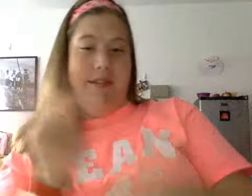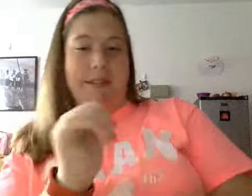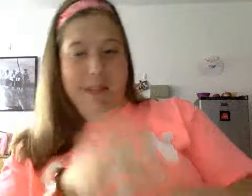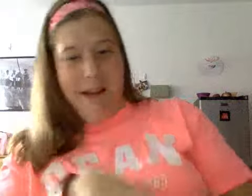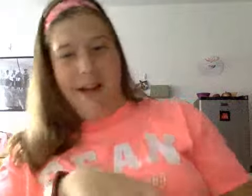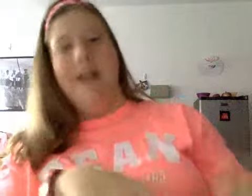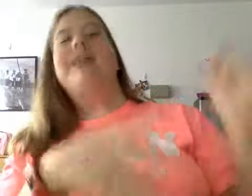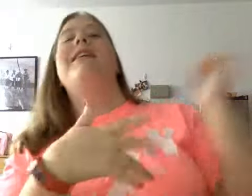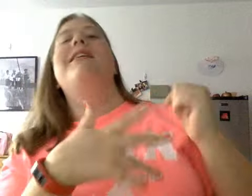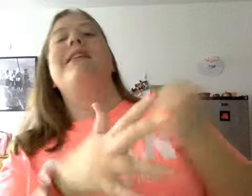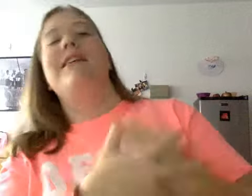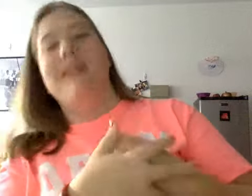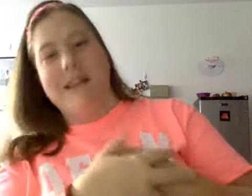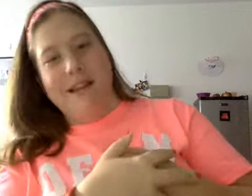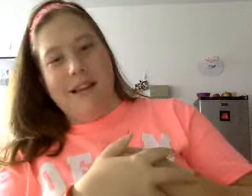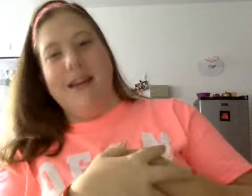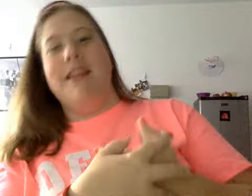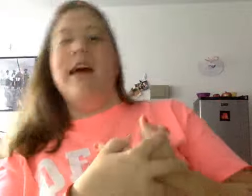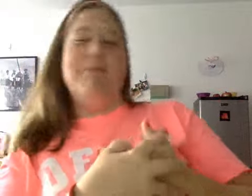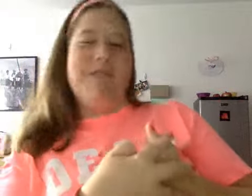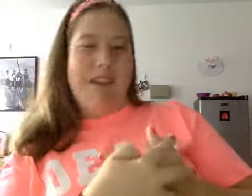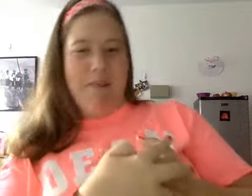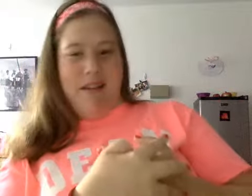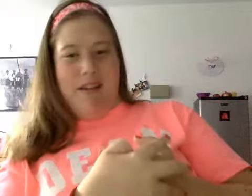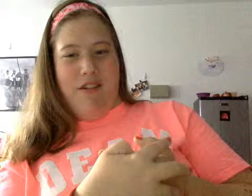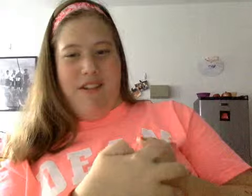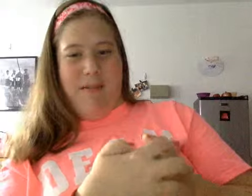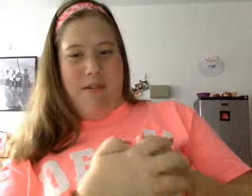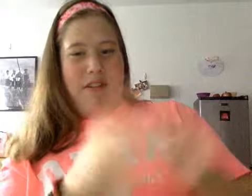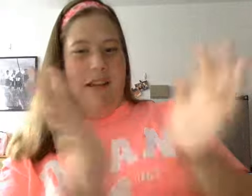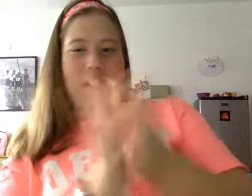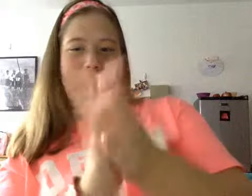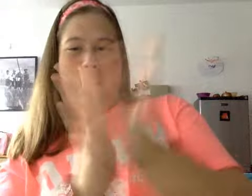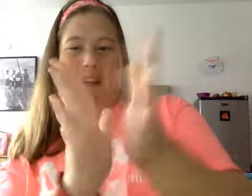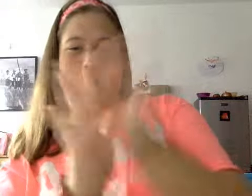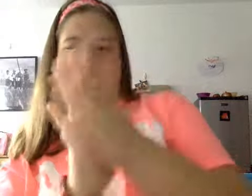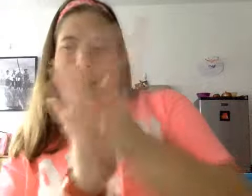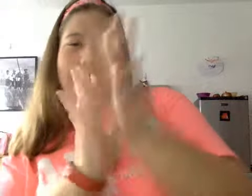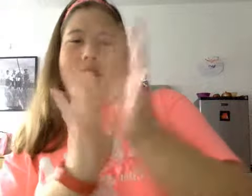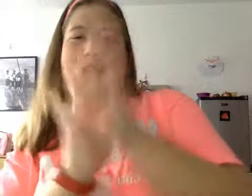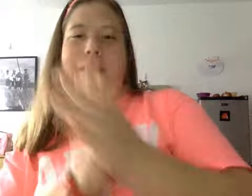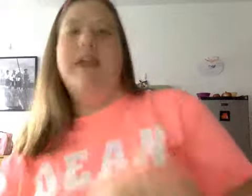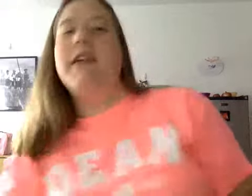and I'm clapping like a crazy person okay